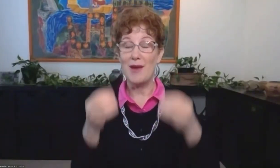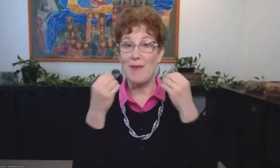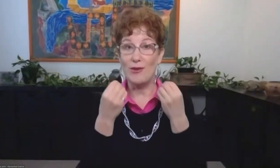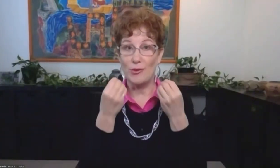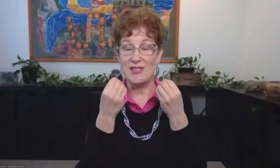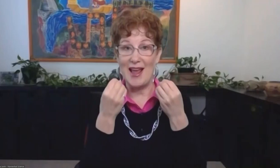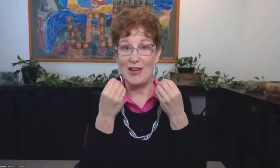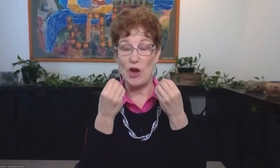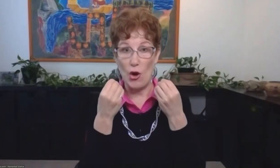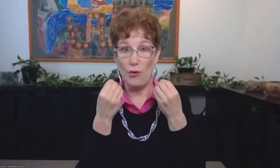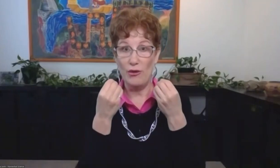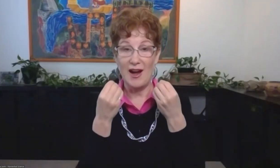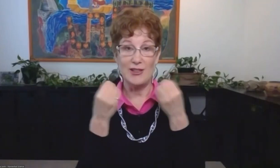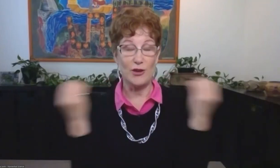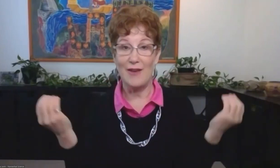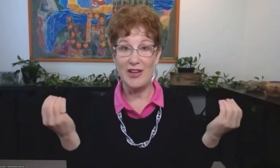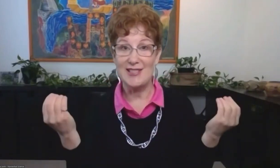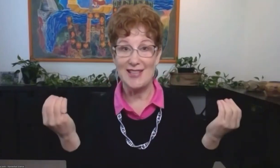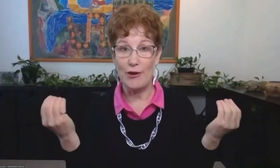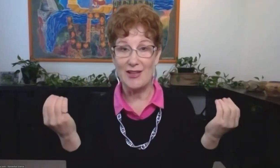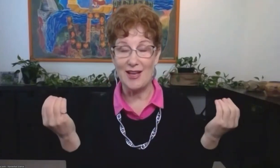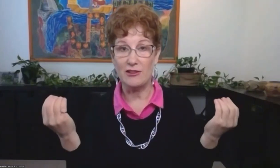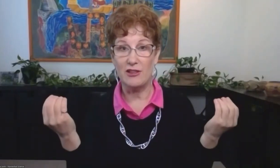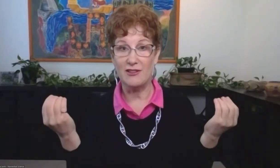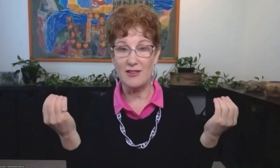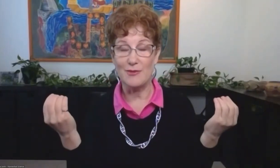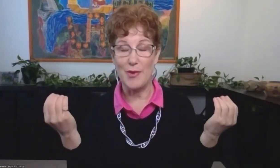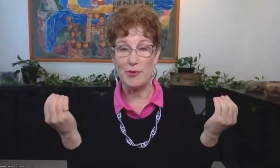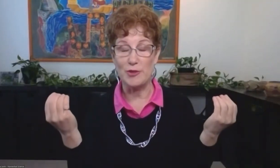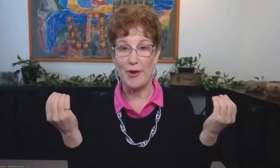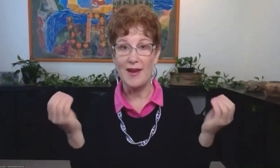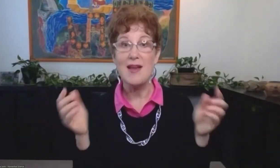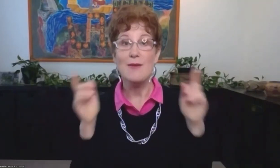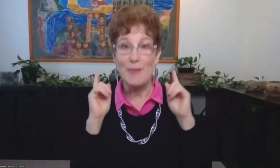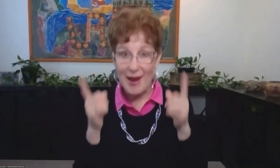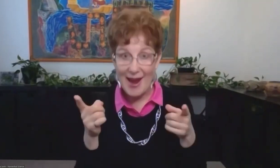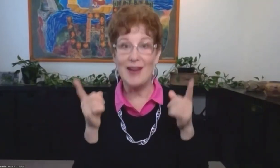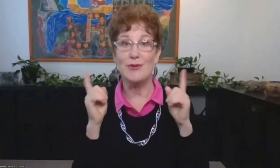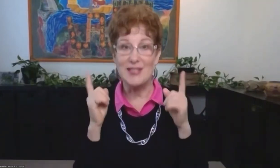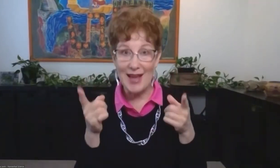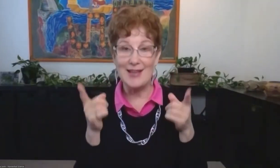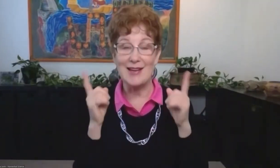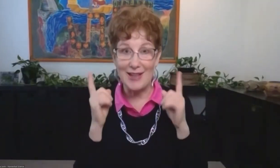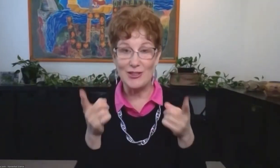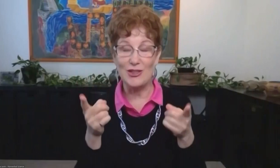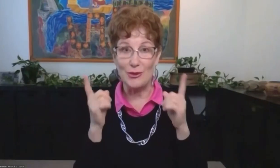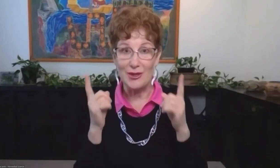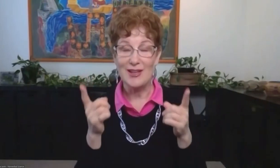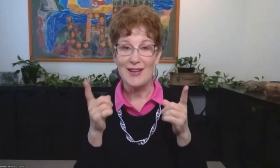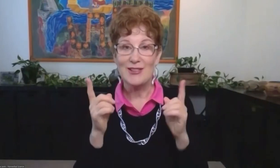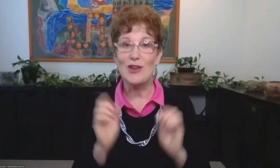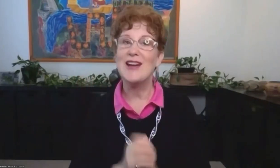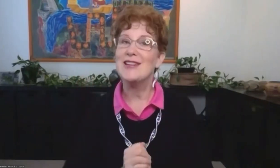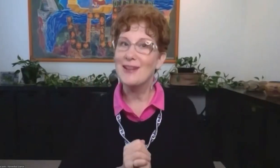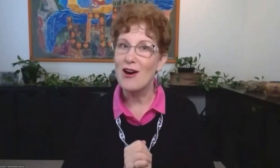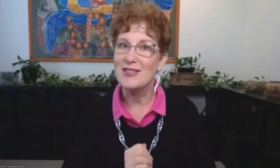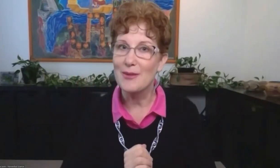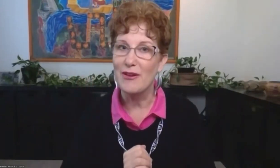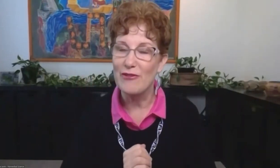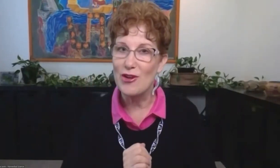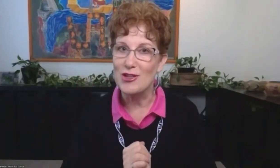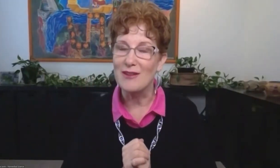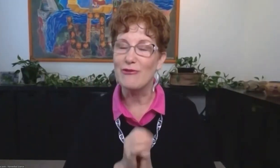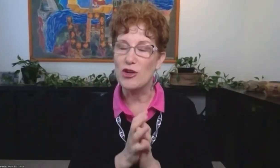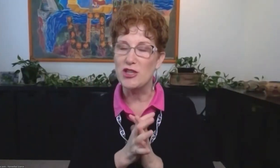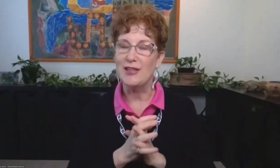at the border. My mouth was saying no. I don't have any cigarettes, alcohol guns and pepper spray. But my head was saying, yes, I do. So that did